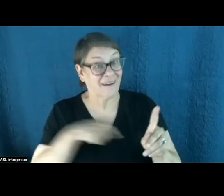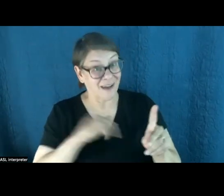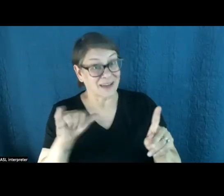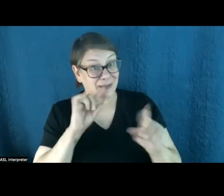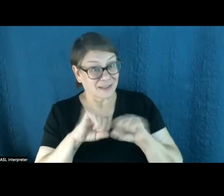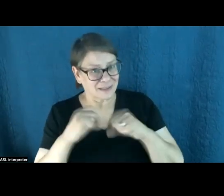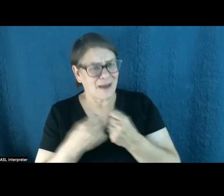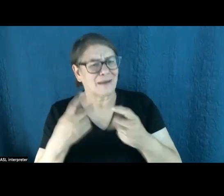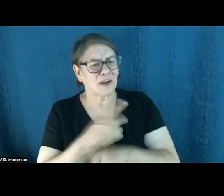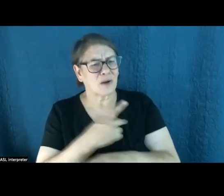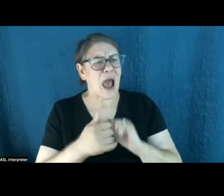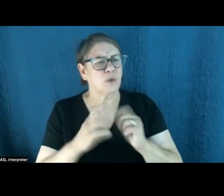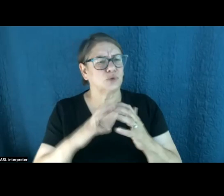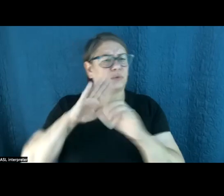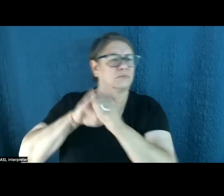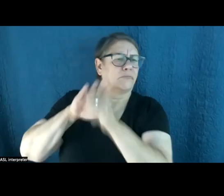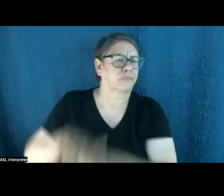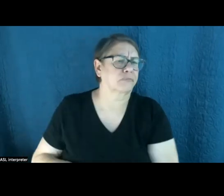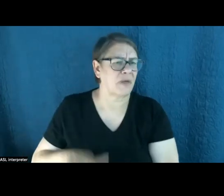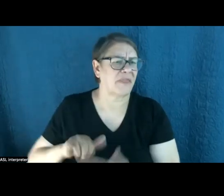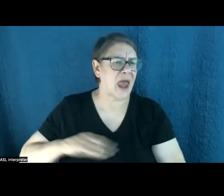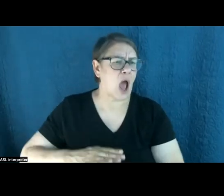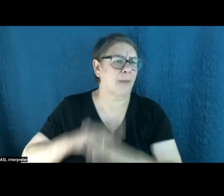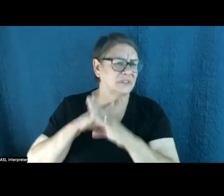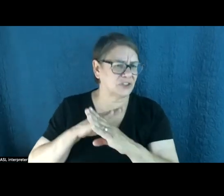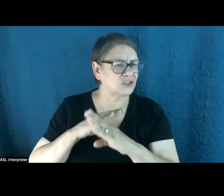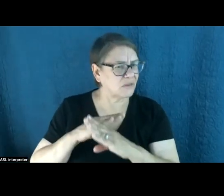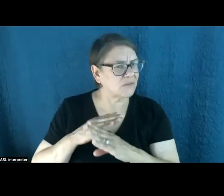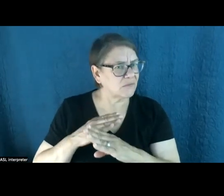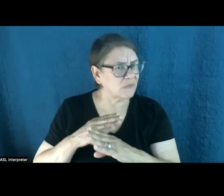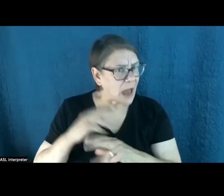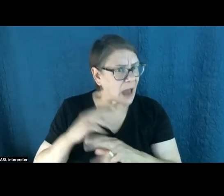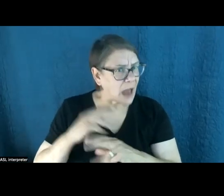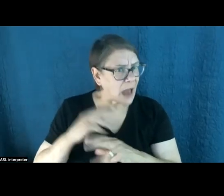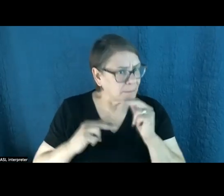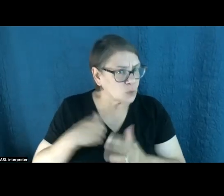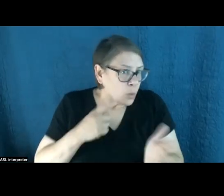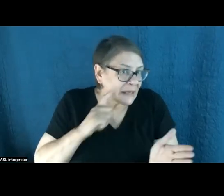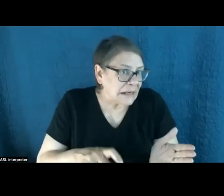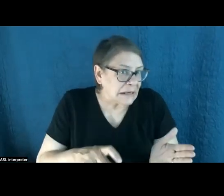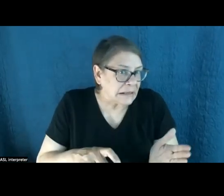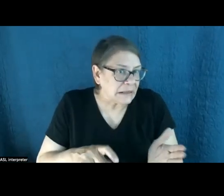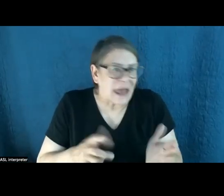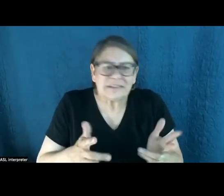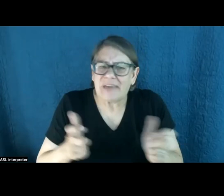with this opposition and work through it and actually make sure we can build all the stuff we can need to build as fast as we need to build it without